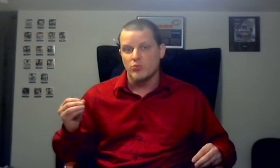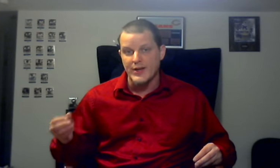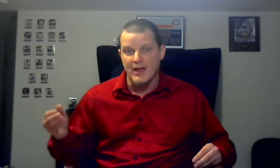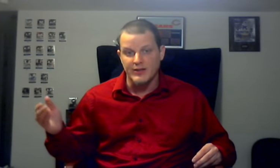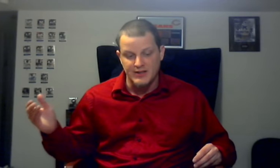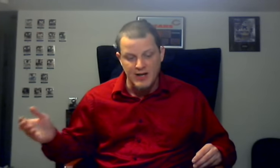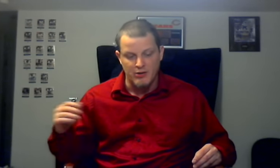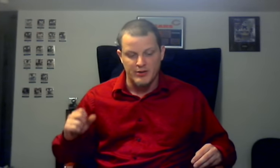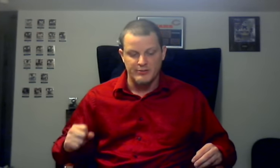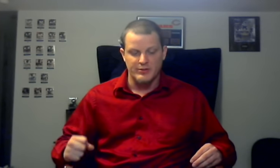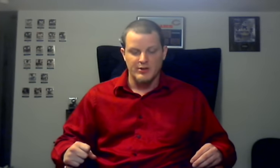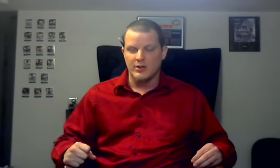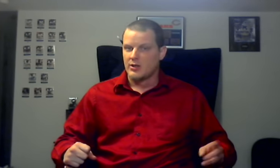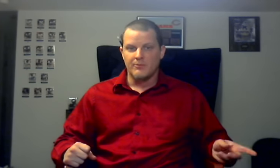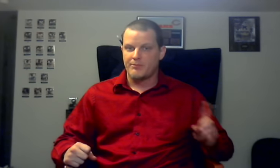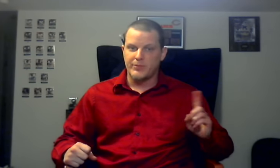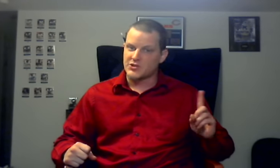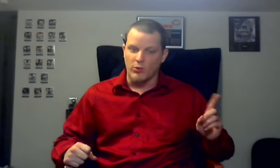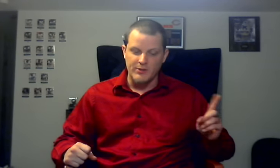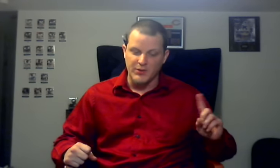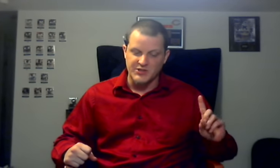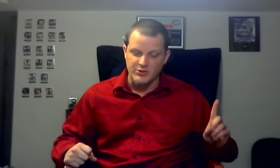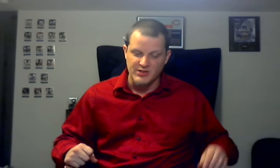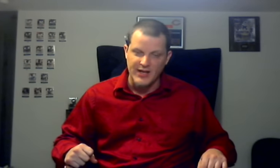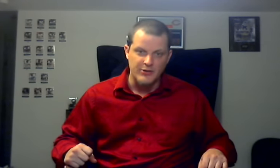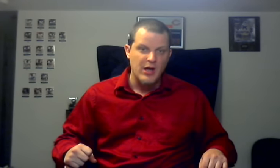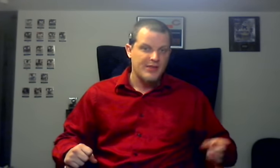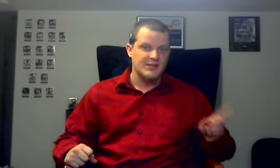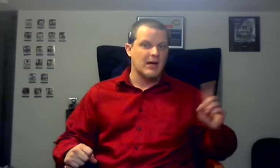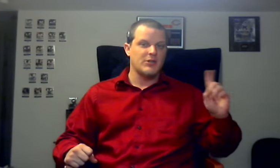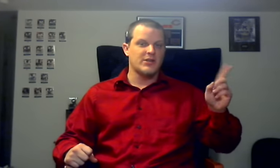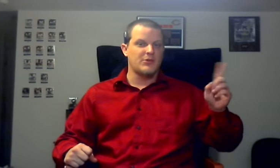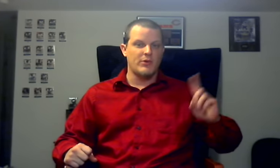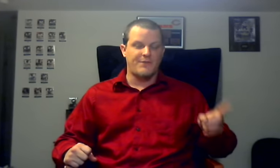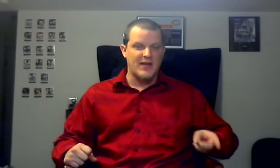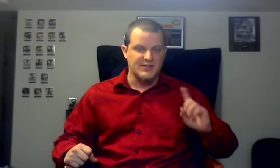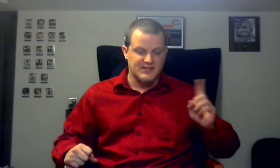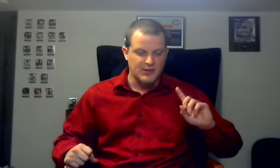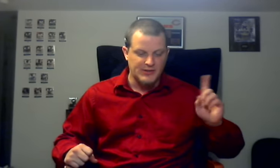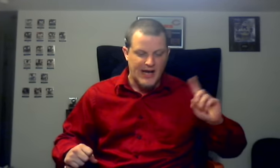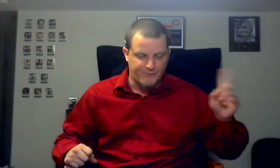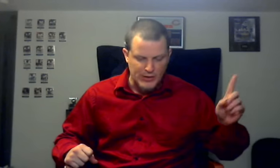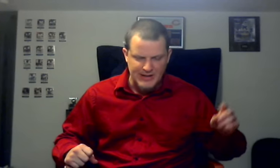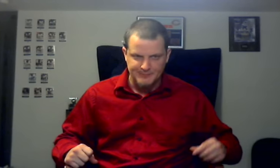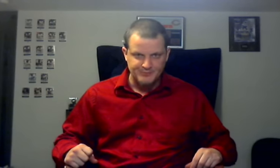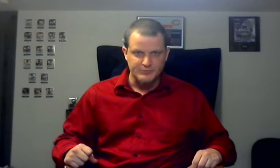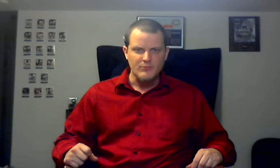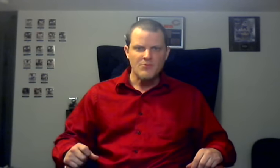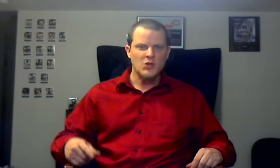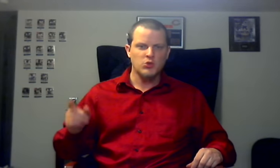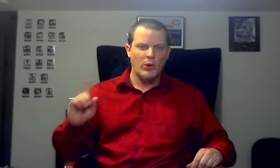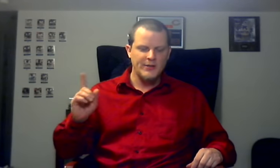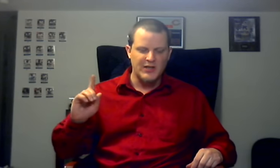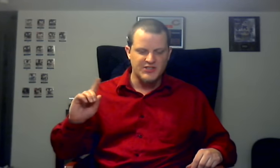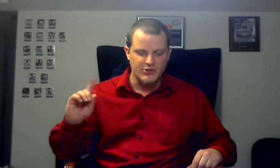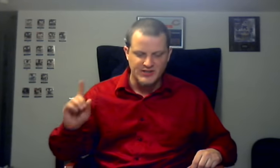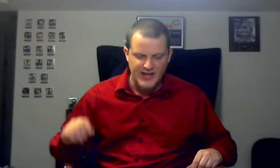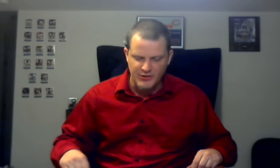reality era. But 20-plus years later, the WWE fan is still not free. 20-plus years later,